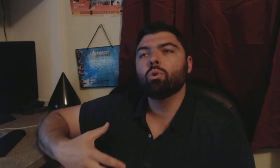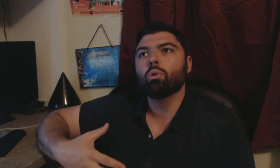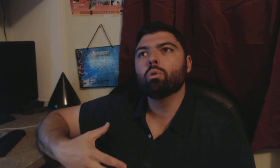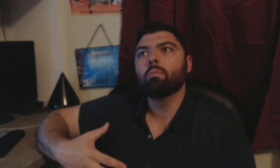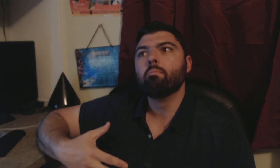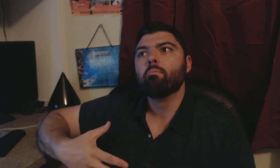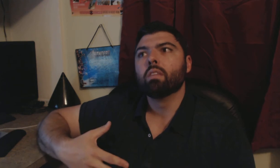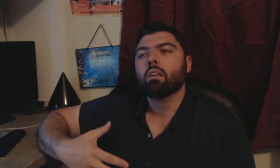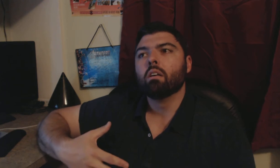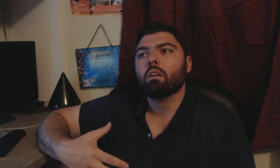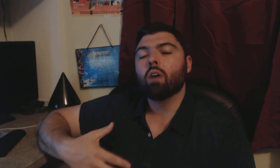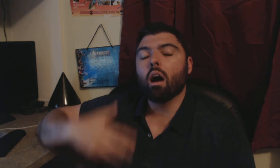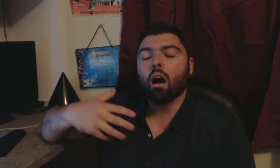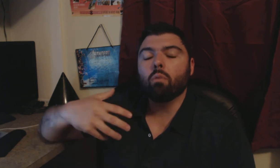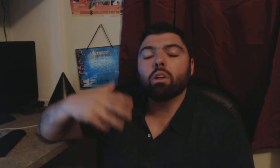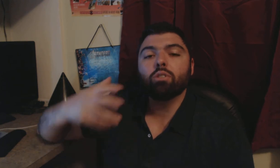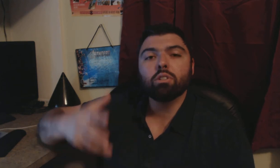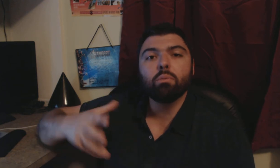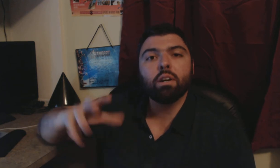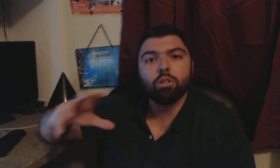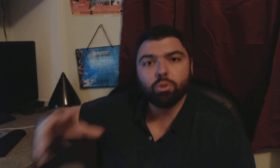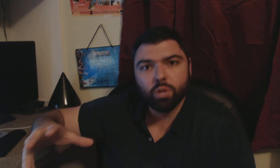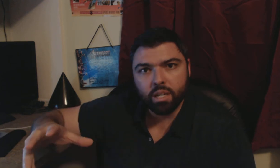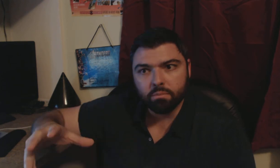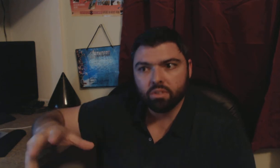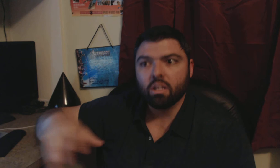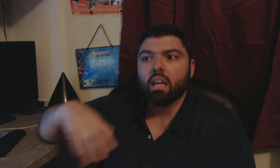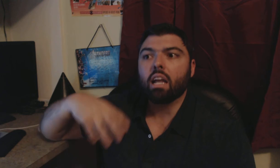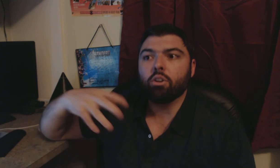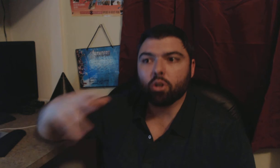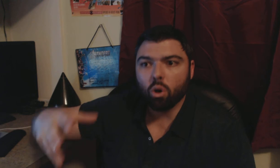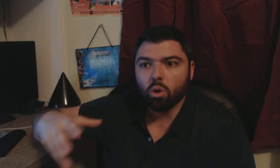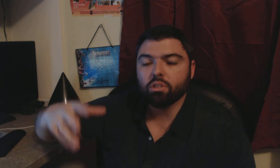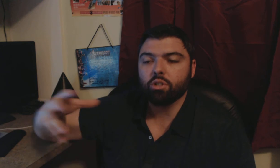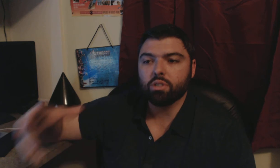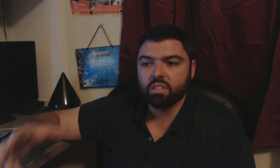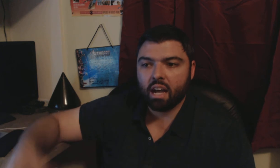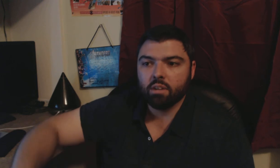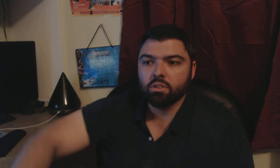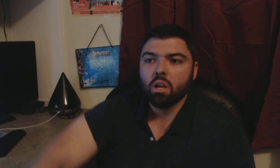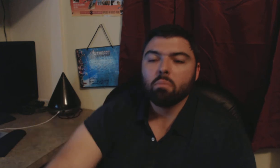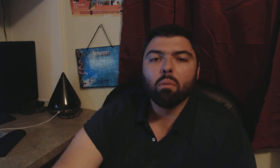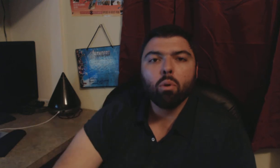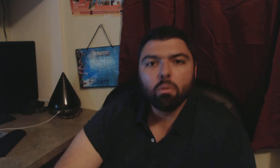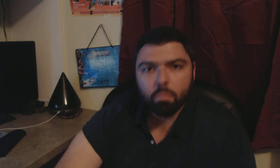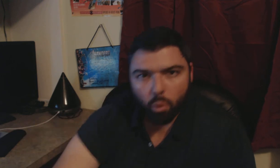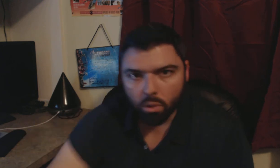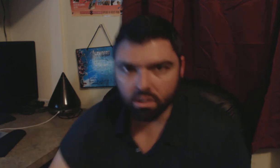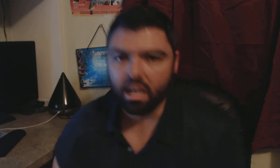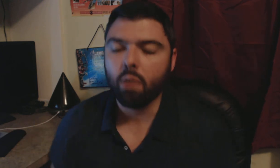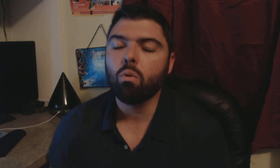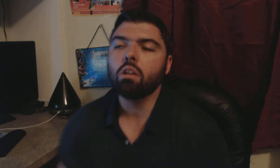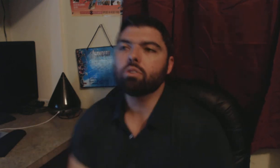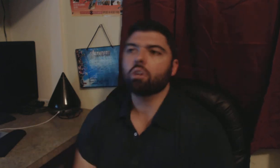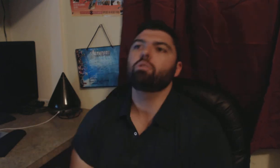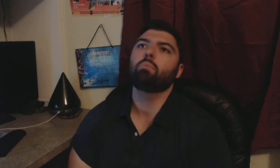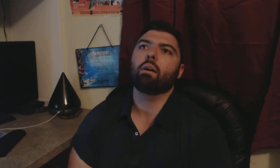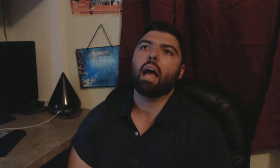I want to talk to you about your dreams and your goals and your desires but more importantly I want to talk to you about